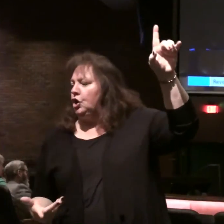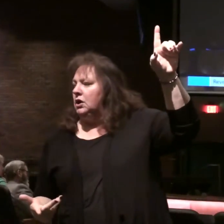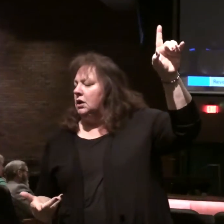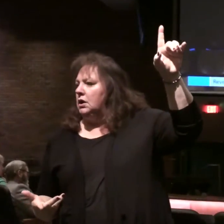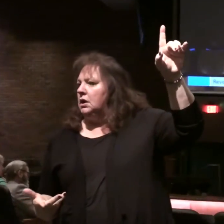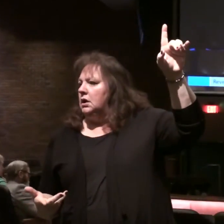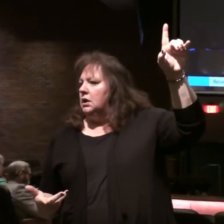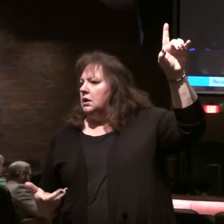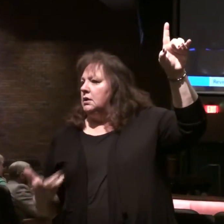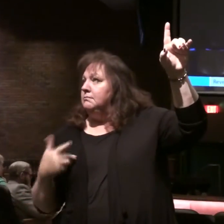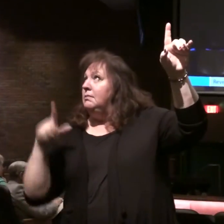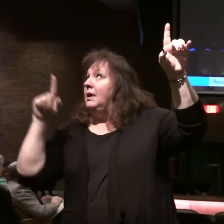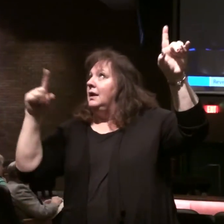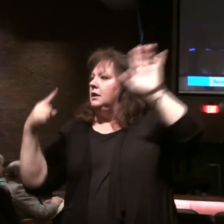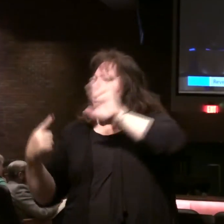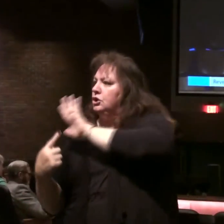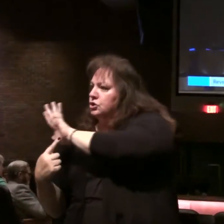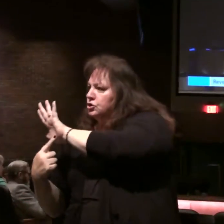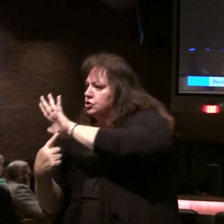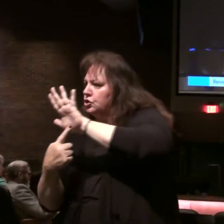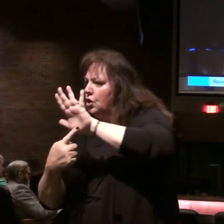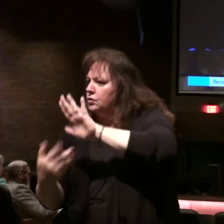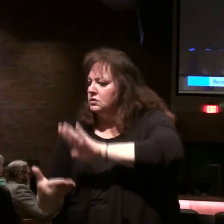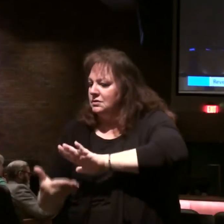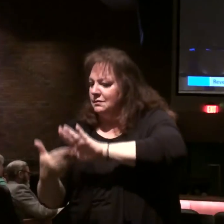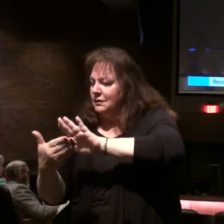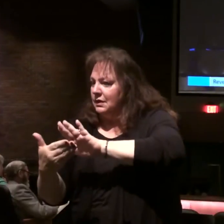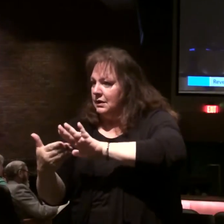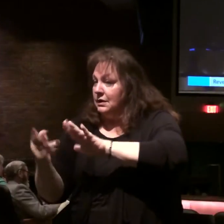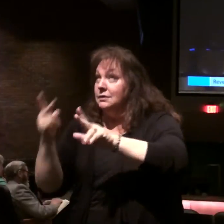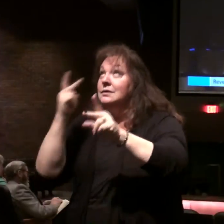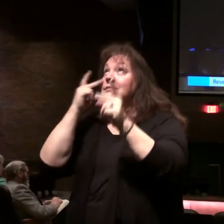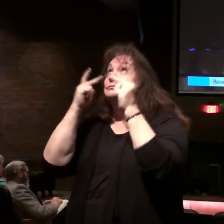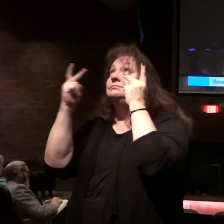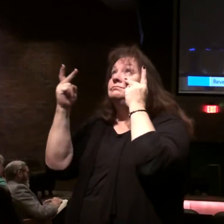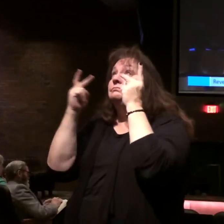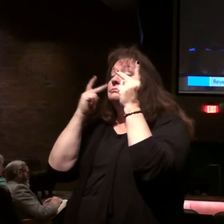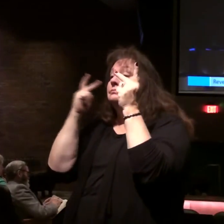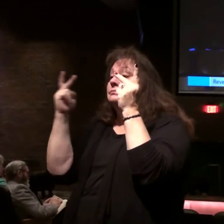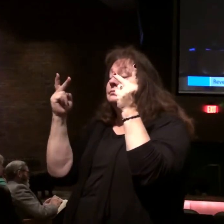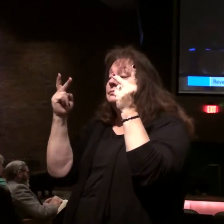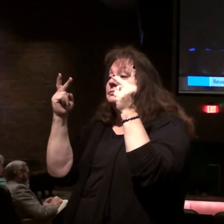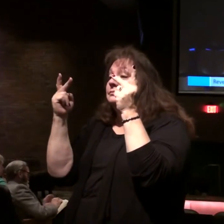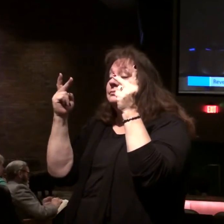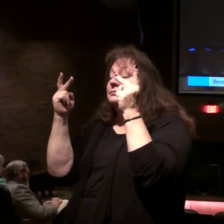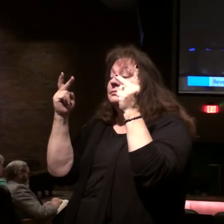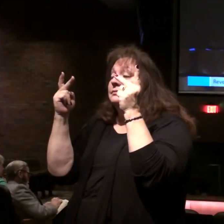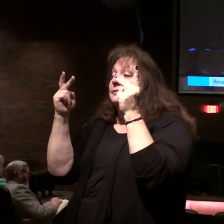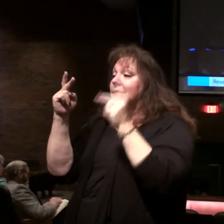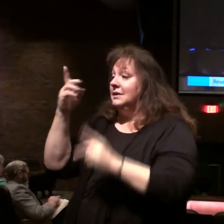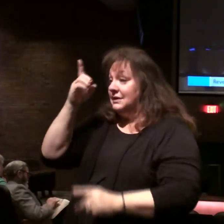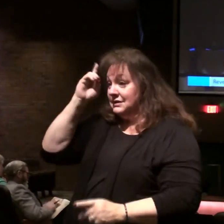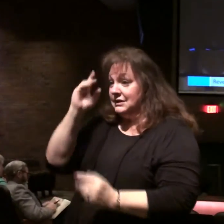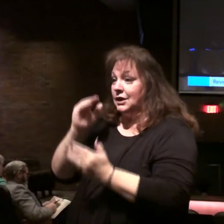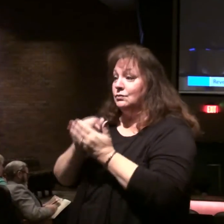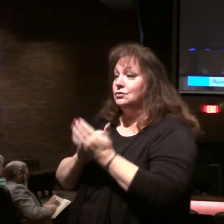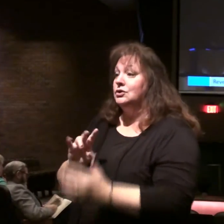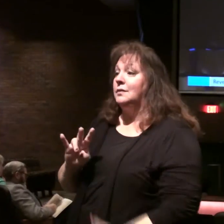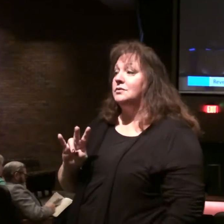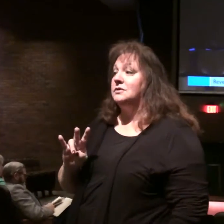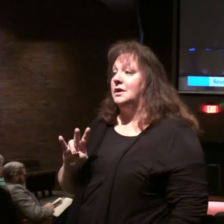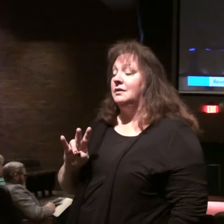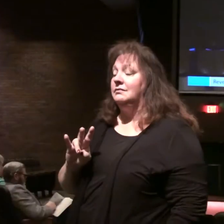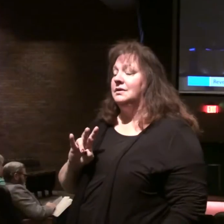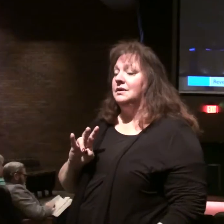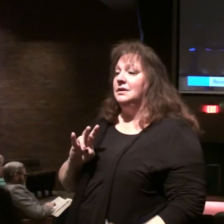manifest his presence, even visibly, as we saw in Daniel chapter 7. He